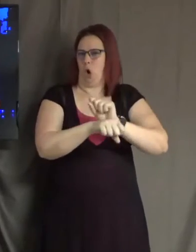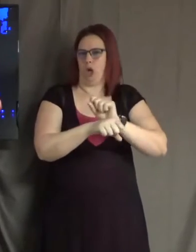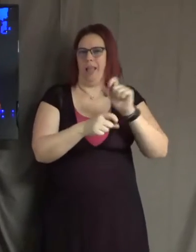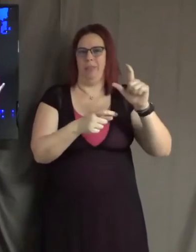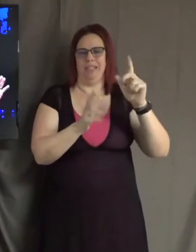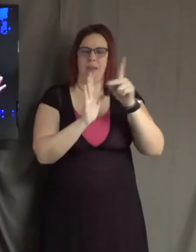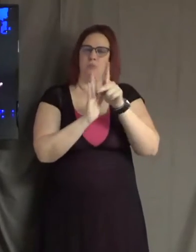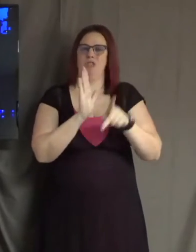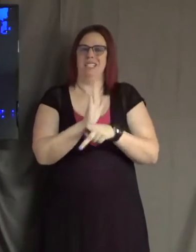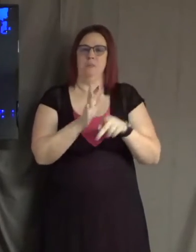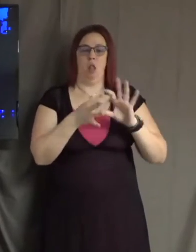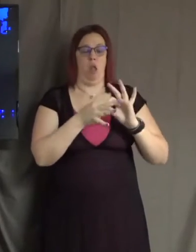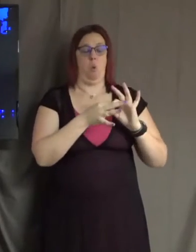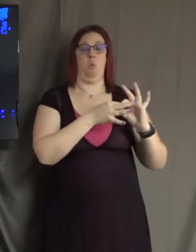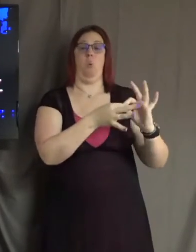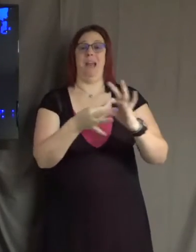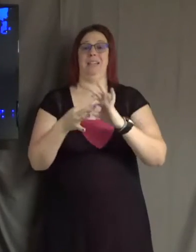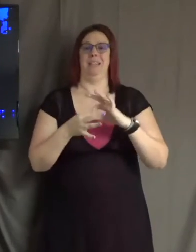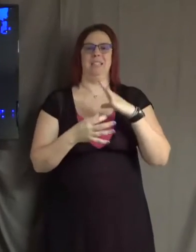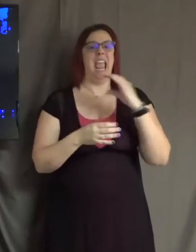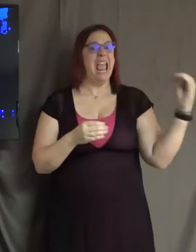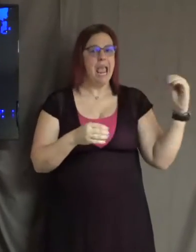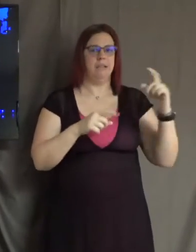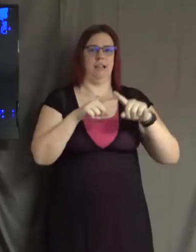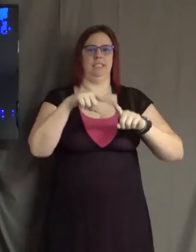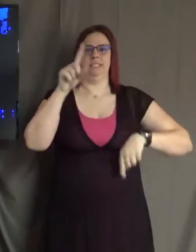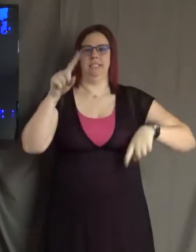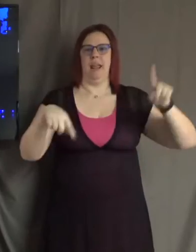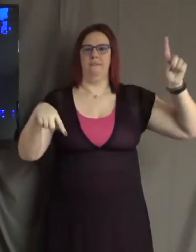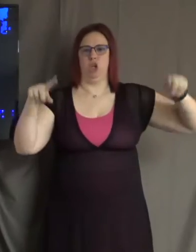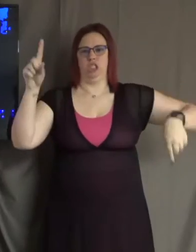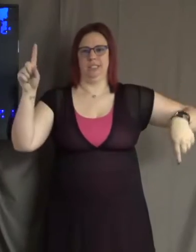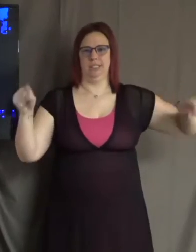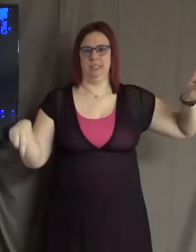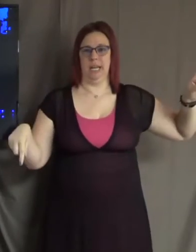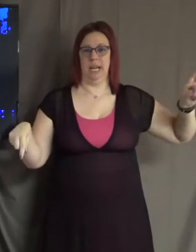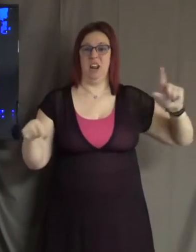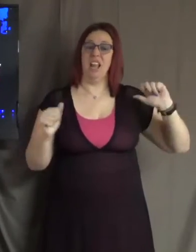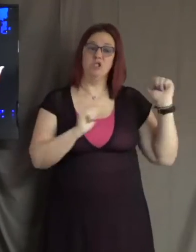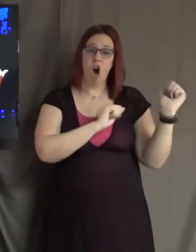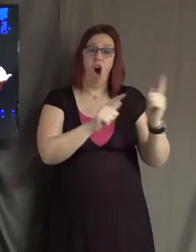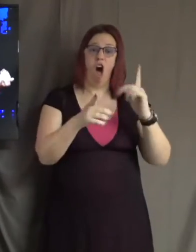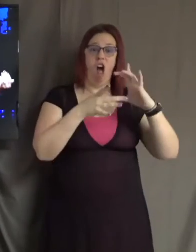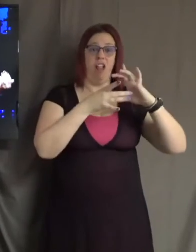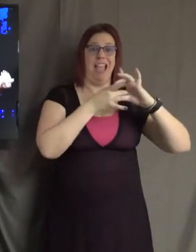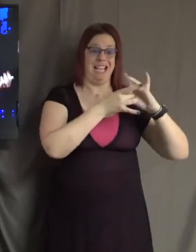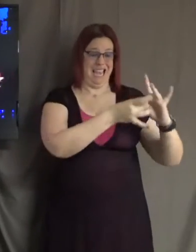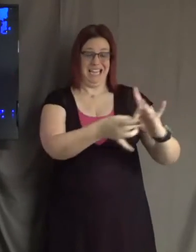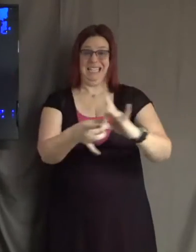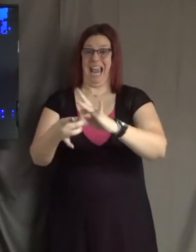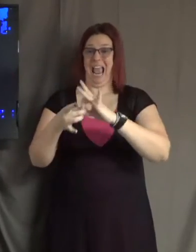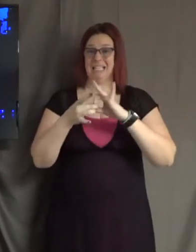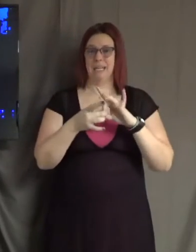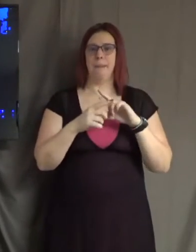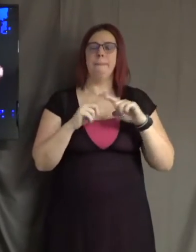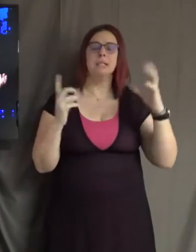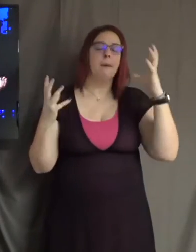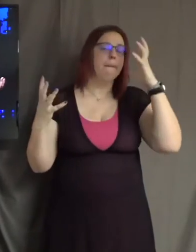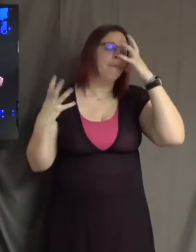all connected. It's all interconnected. And yet it's all beautifully diverse. That whatever it was that created